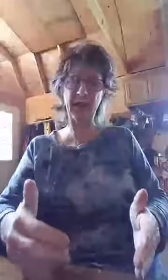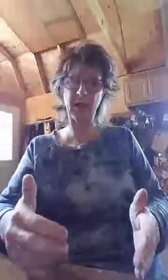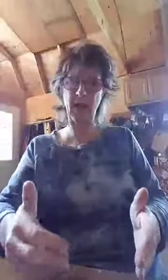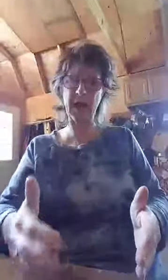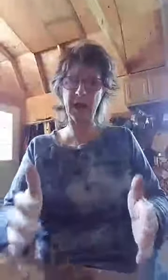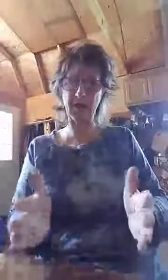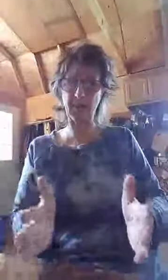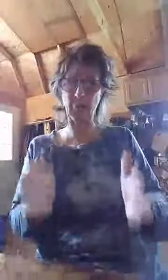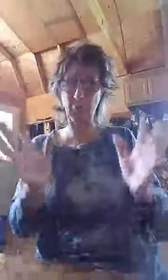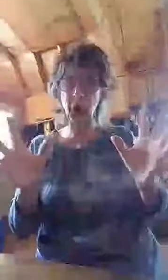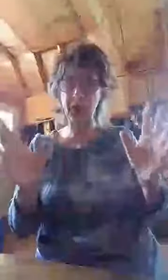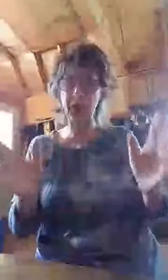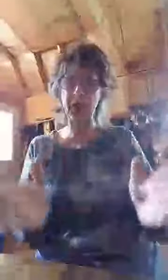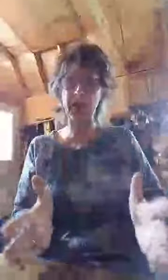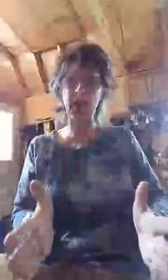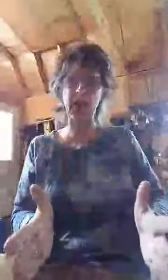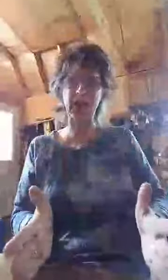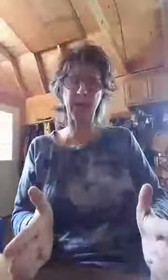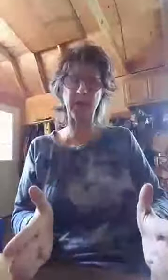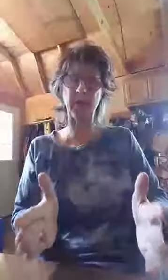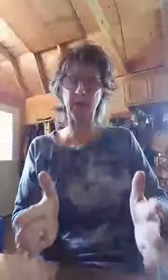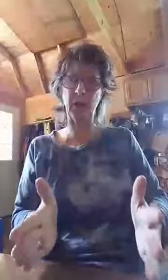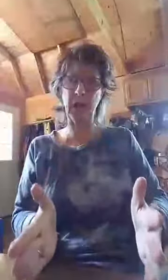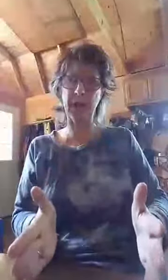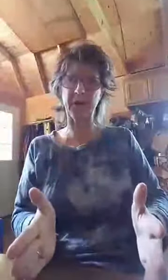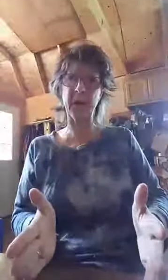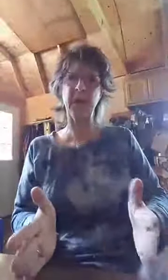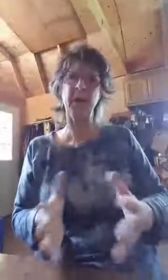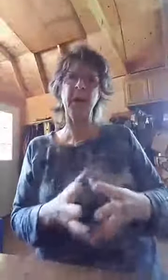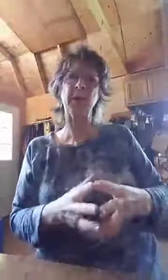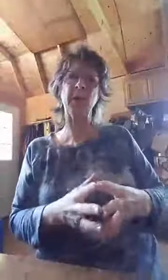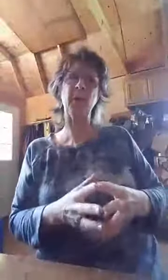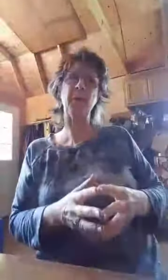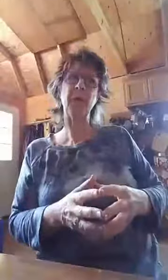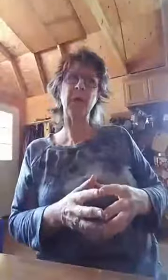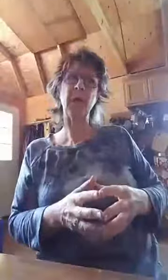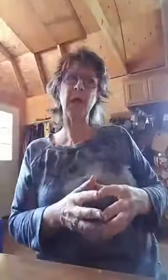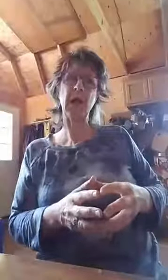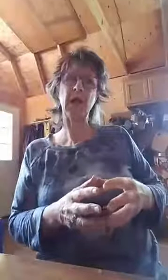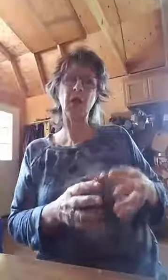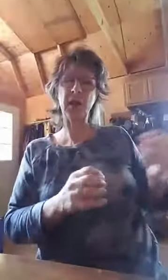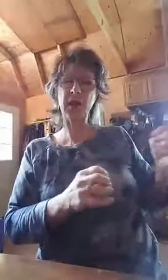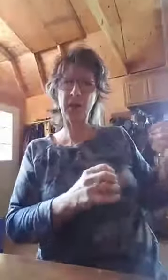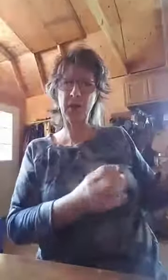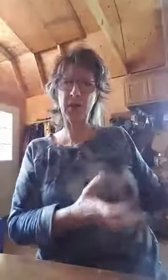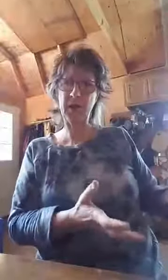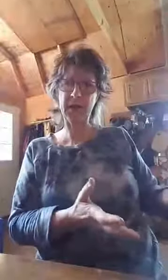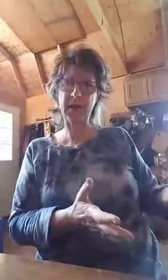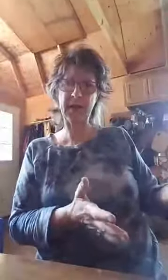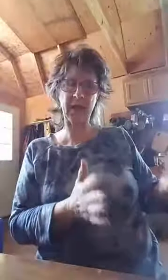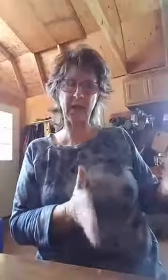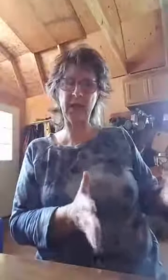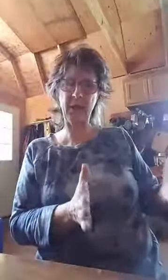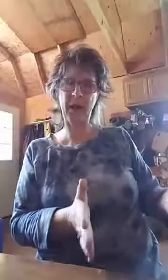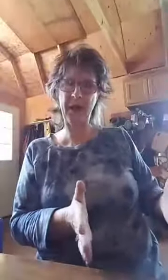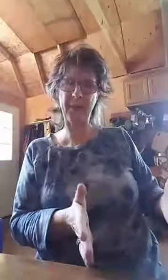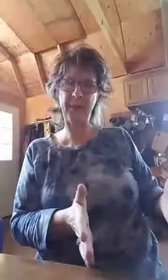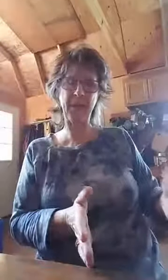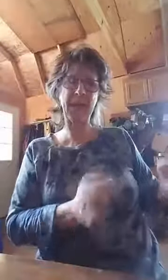God has good things that God has planned for our life. So Jesus book of destiny is written about him, but